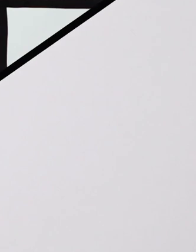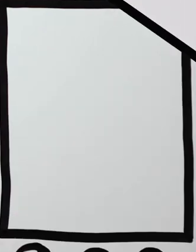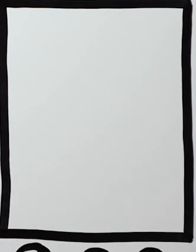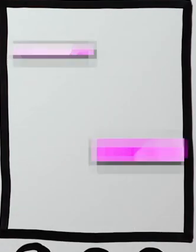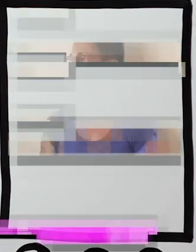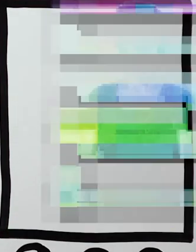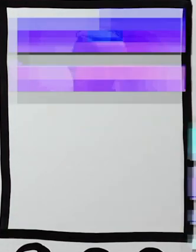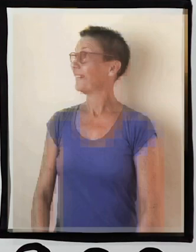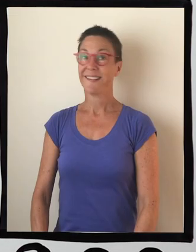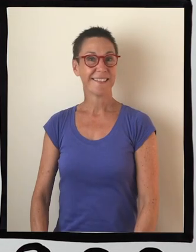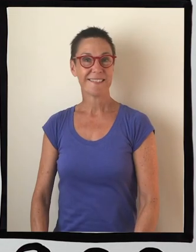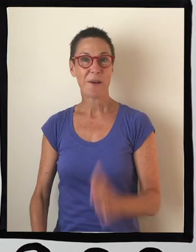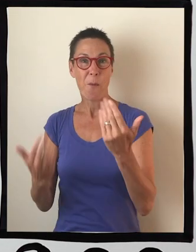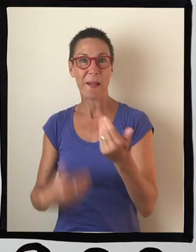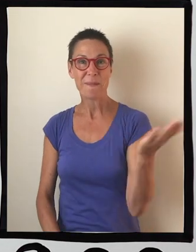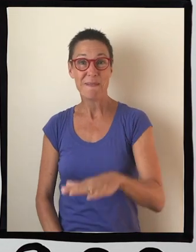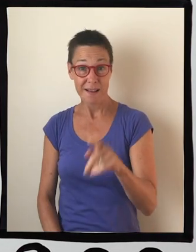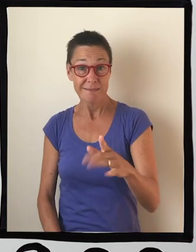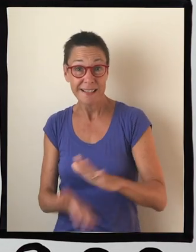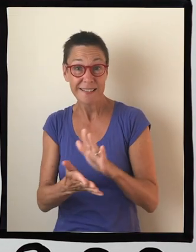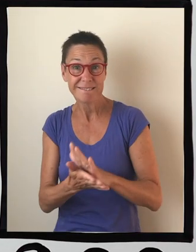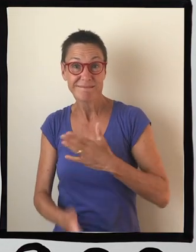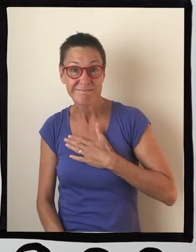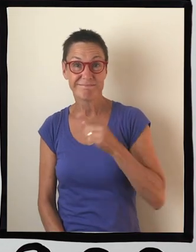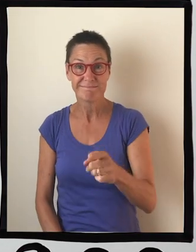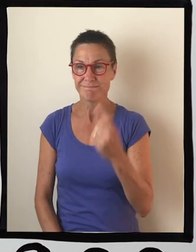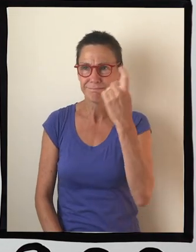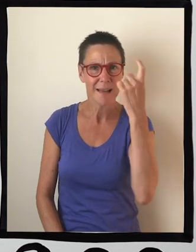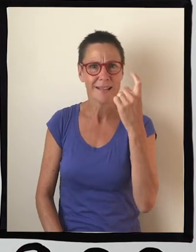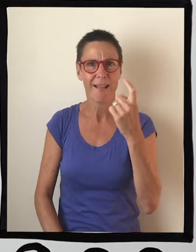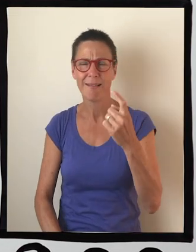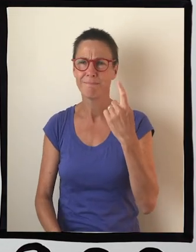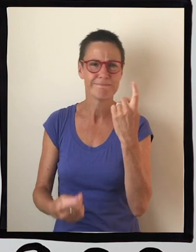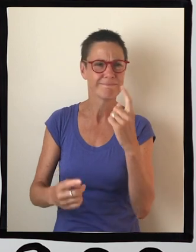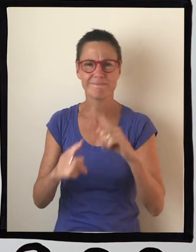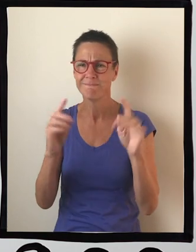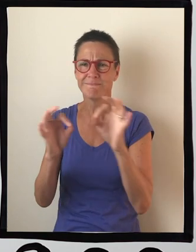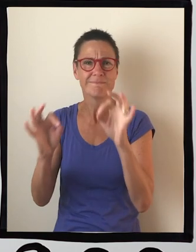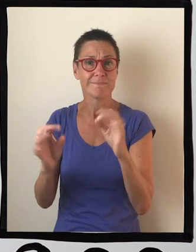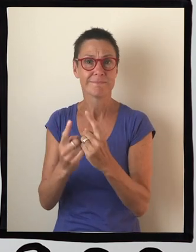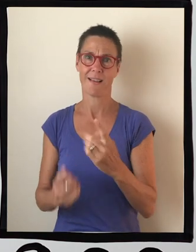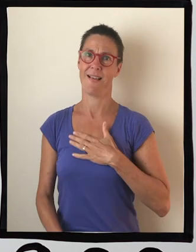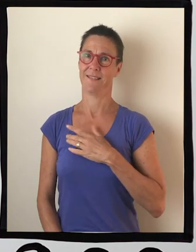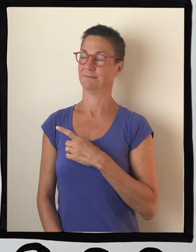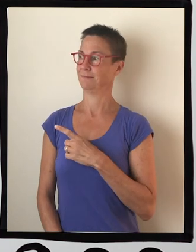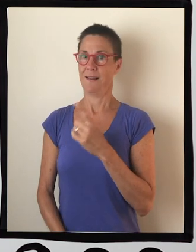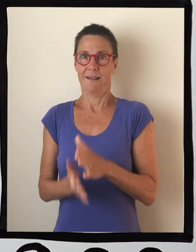Hi, welcome back. Did you enjoy puzzle time? I know I did. Well, I'm extremely excited right now,